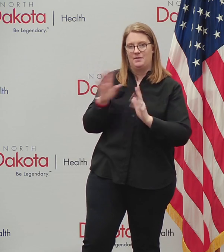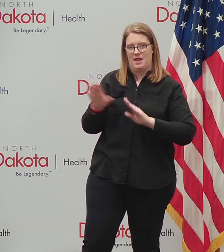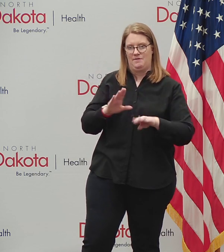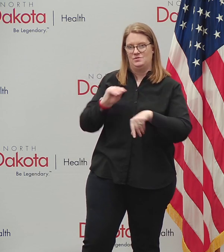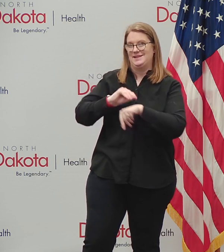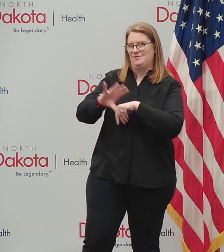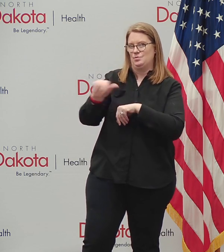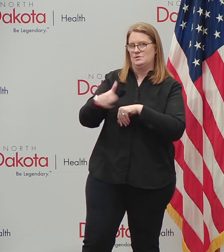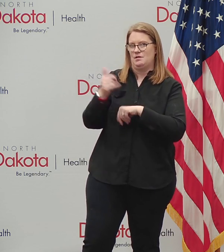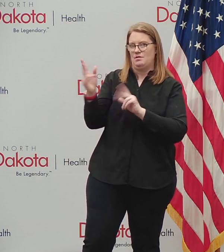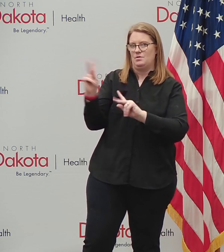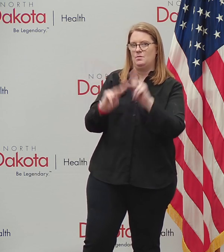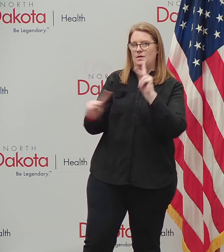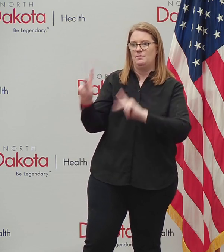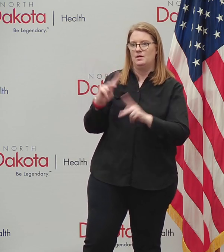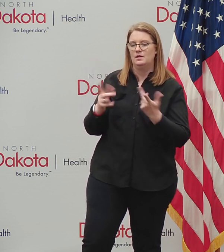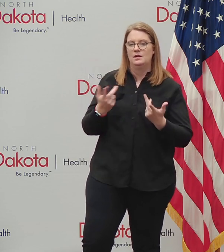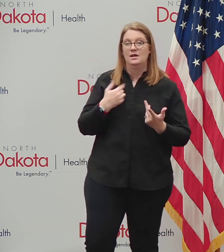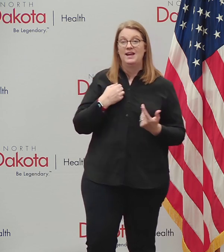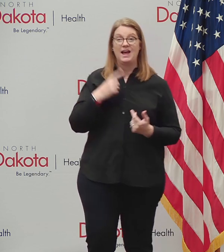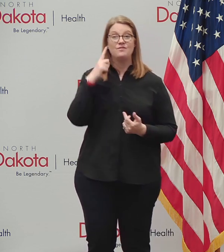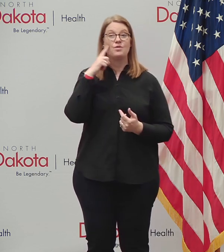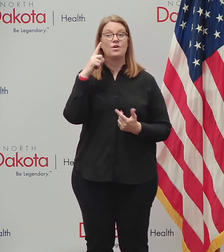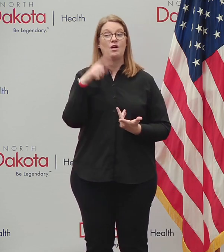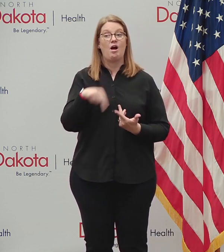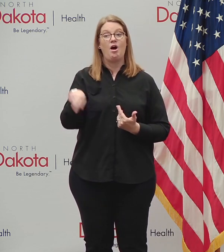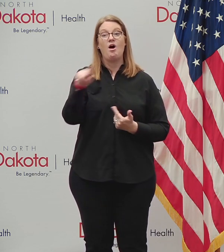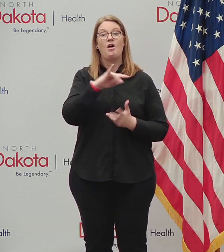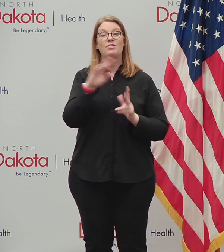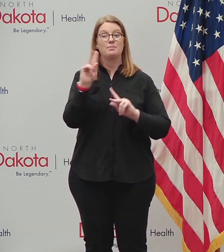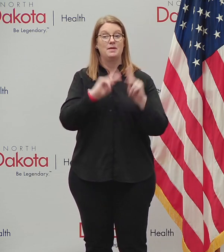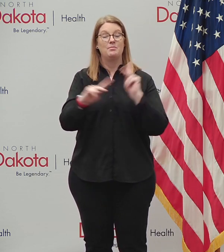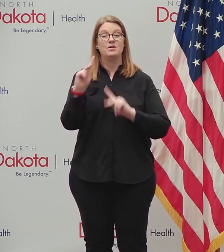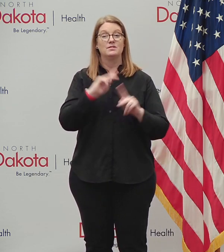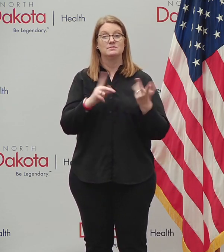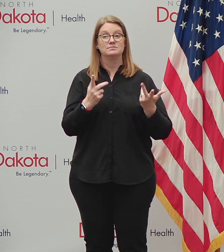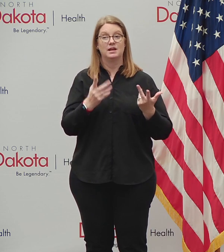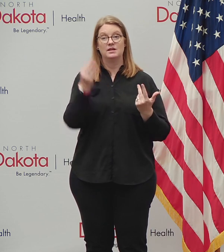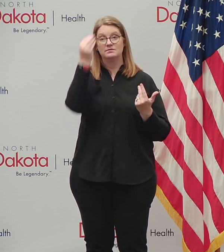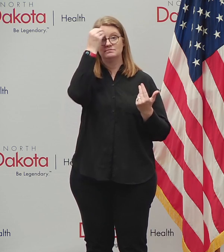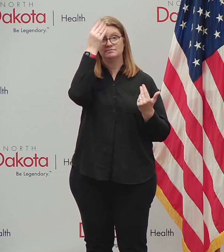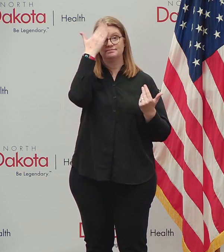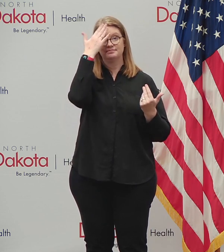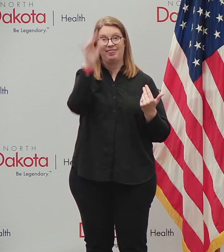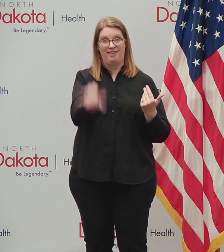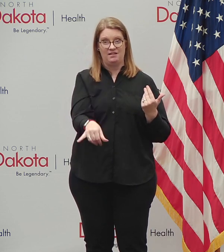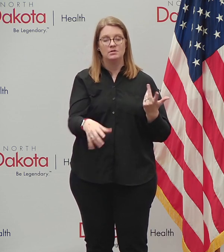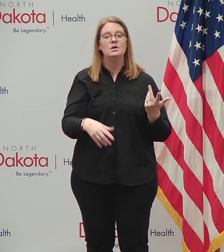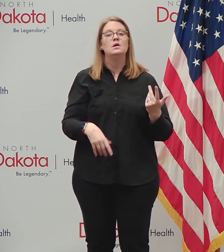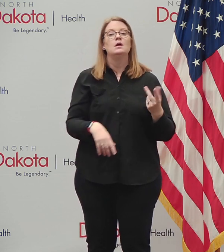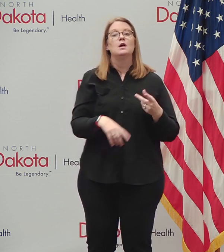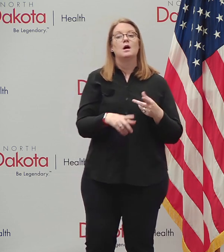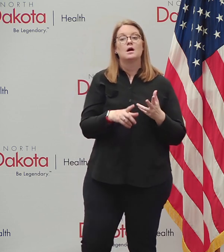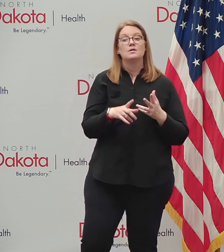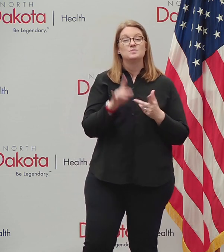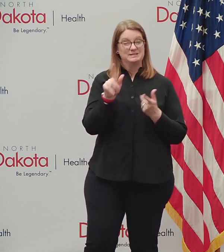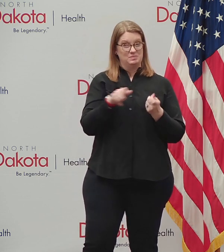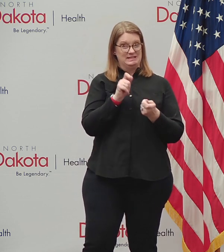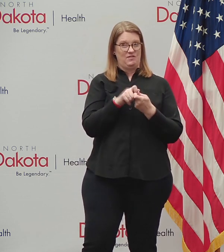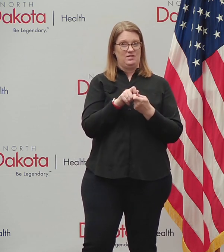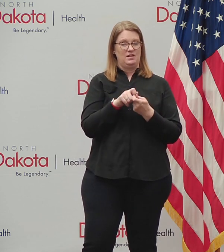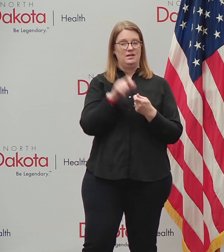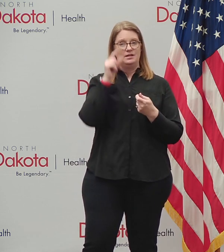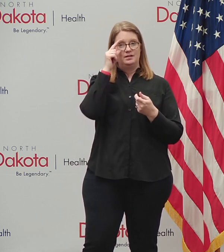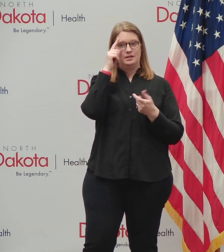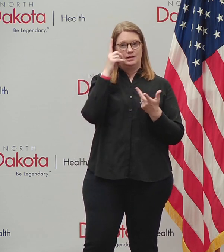will be a lesson for all the, uh, for all the people coming out of this. And like I said, think North Dakota is going to emerge stronger, particularly if we can get through this with